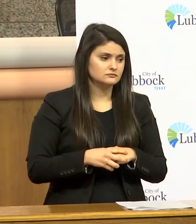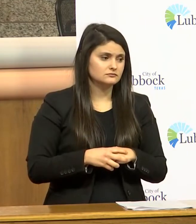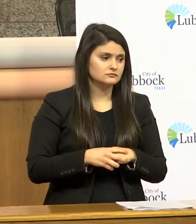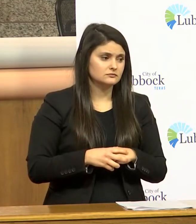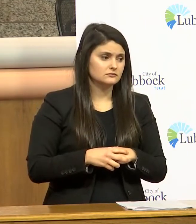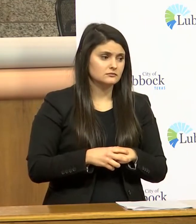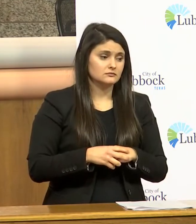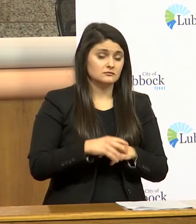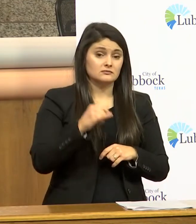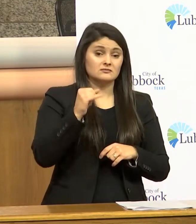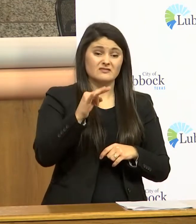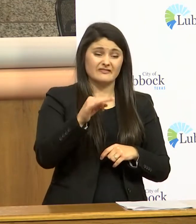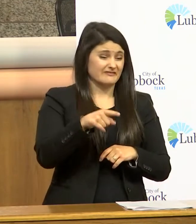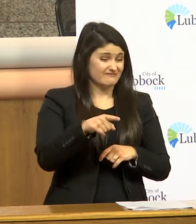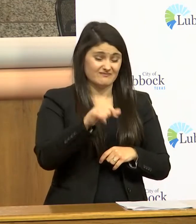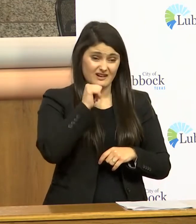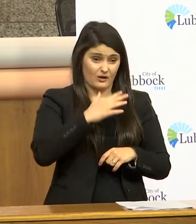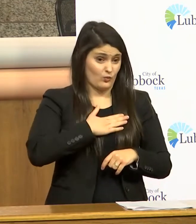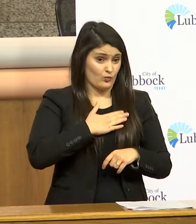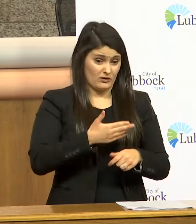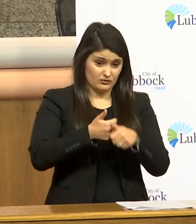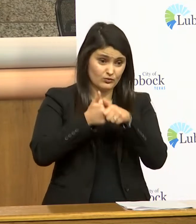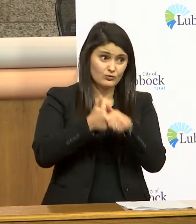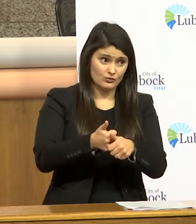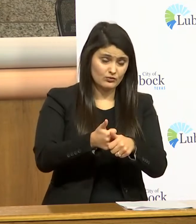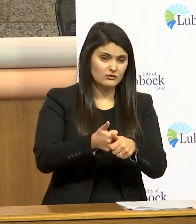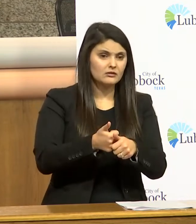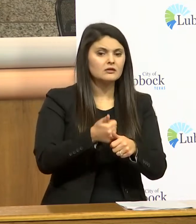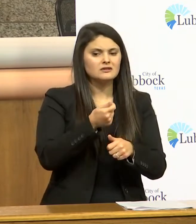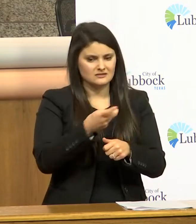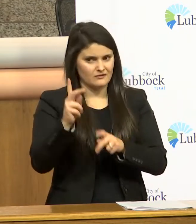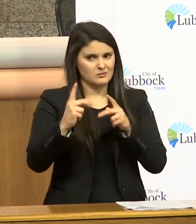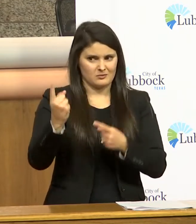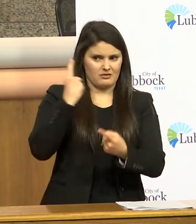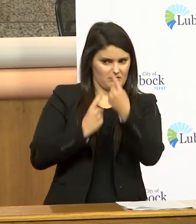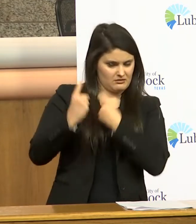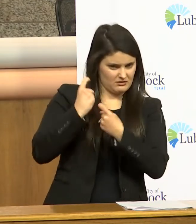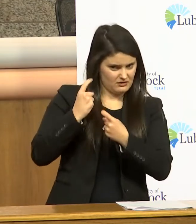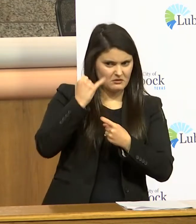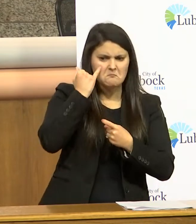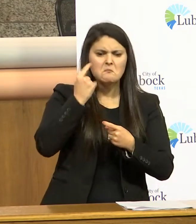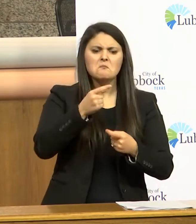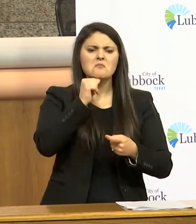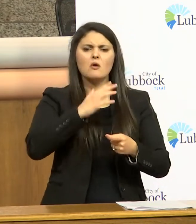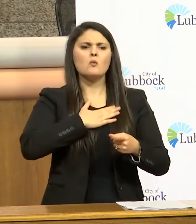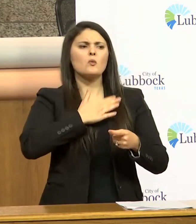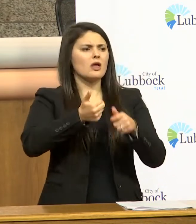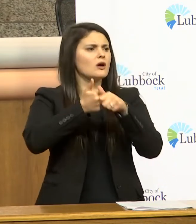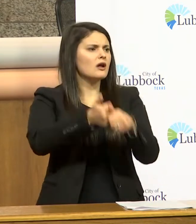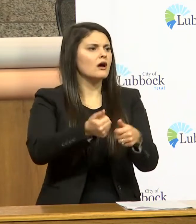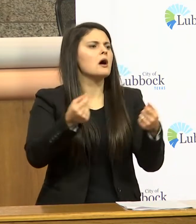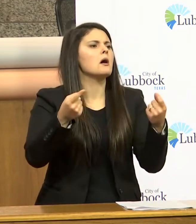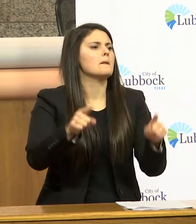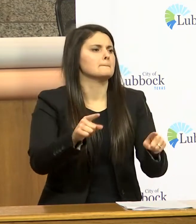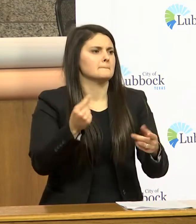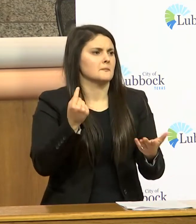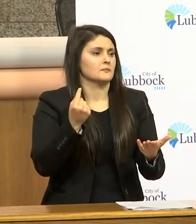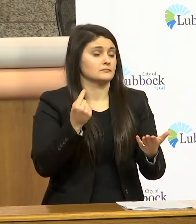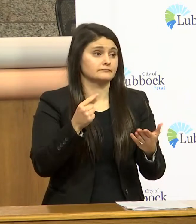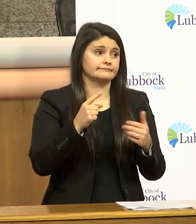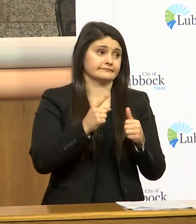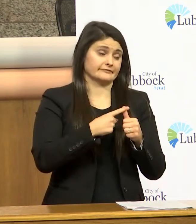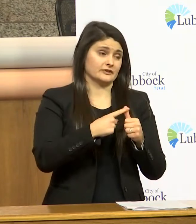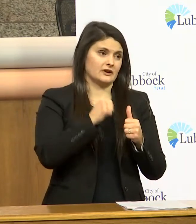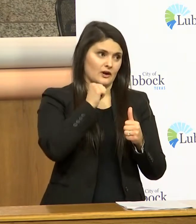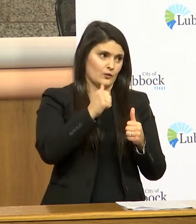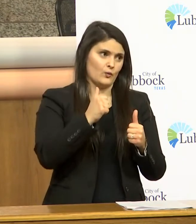if they don't and i think this is a question i've had numerous times today if they don't what happens well number one